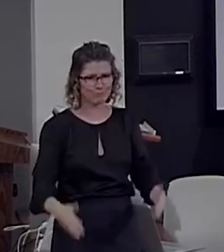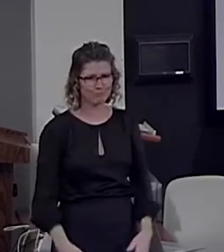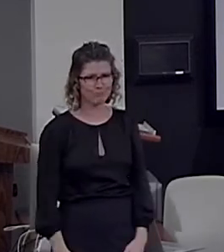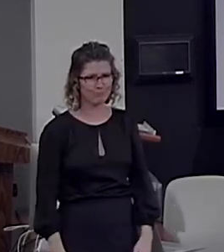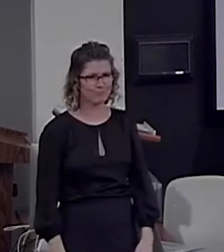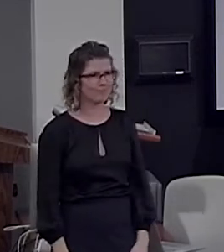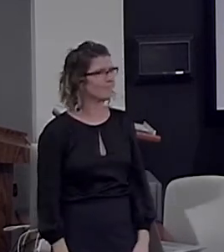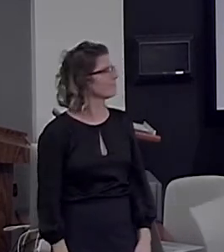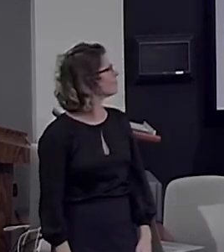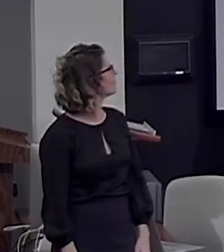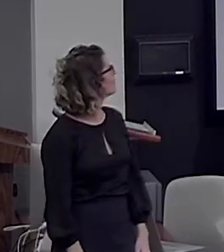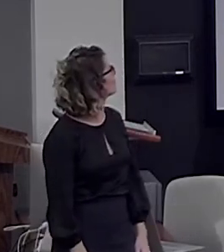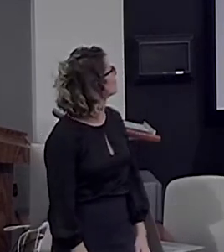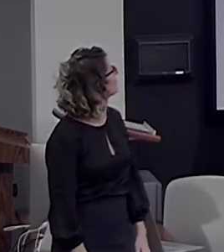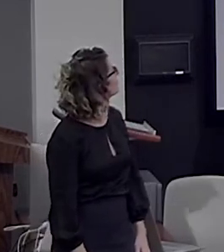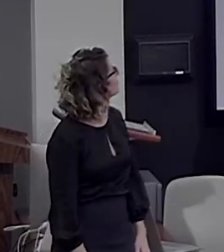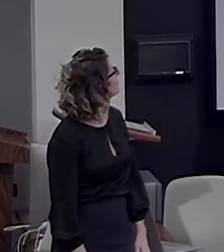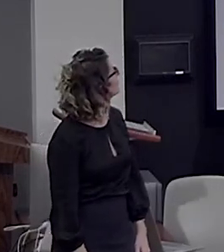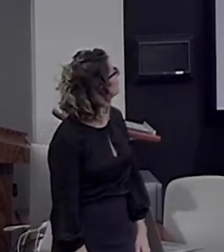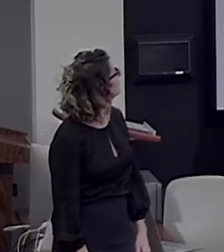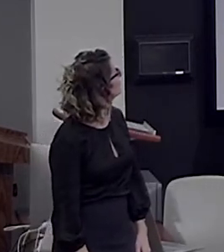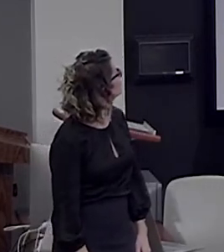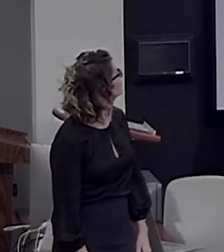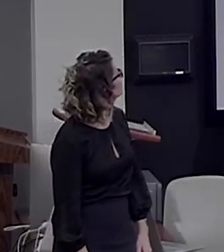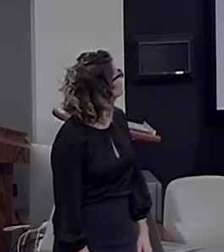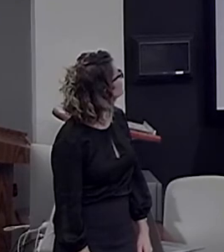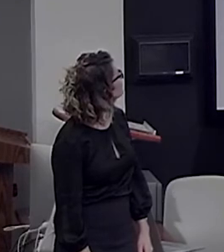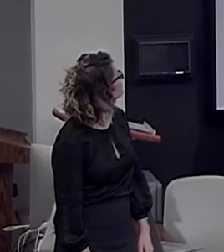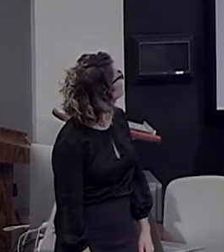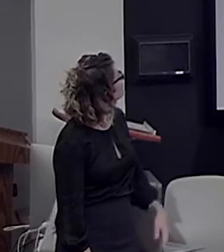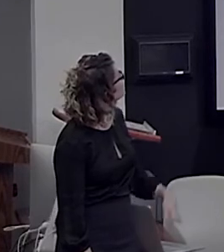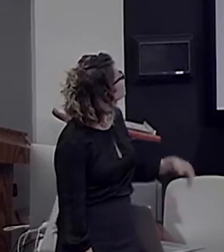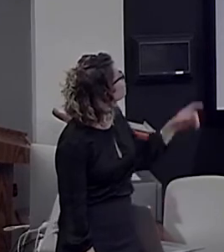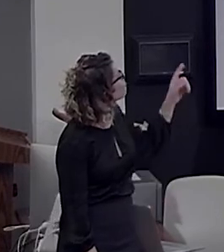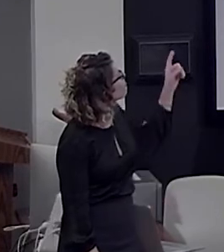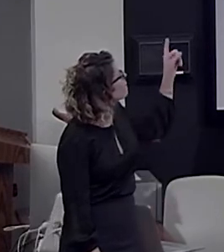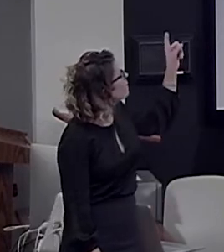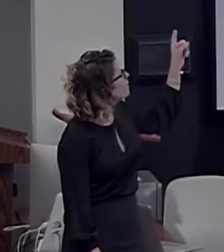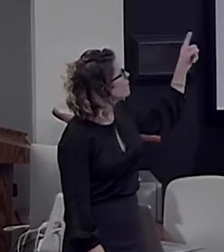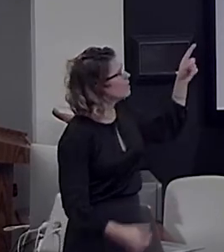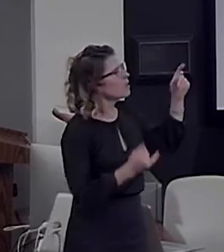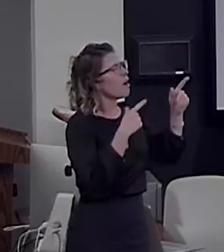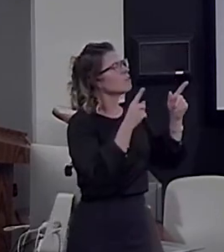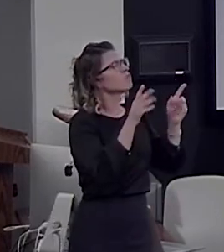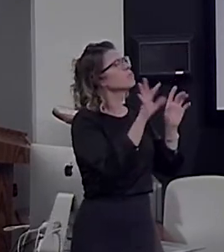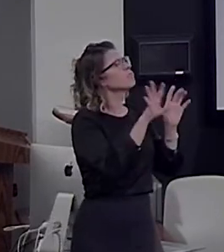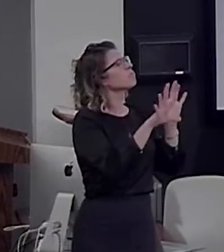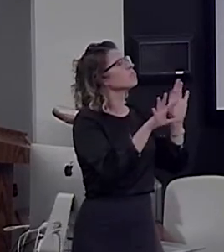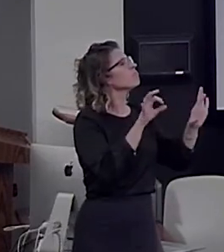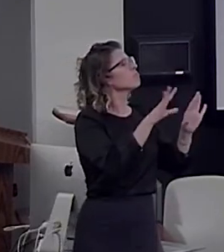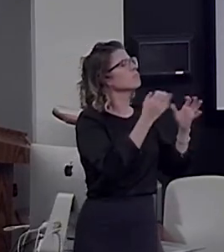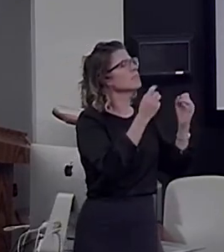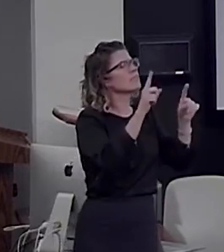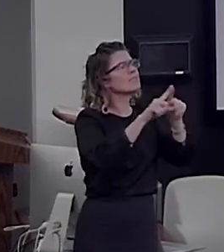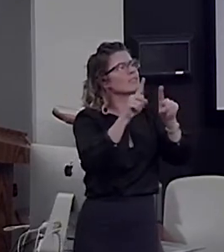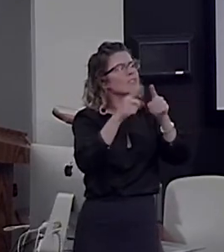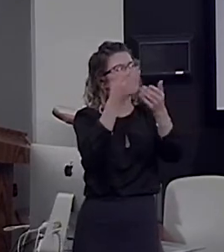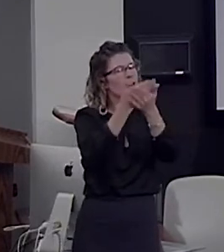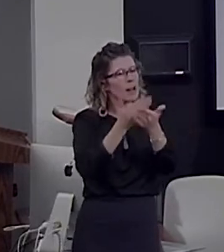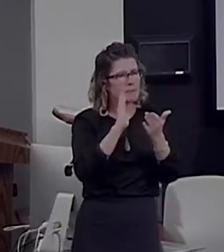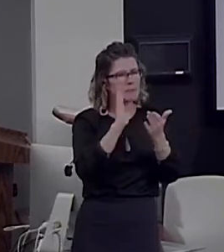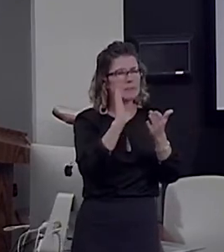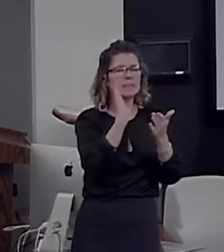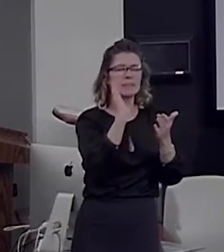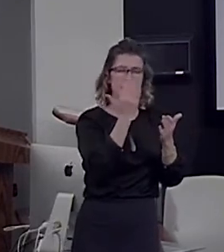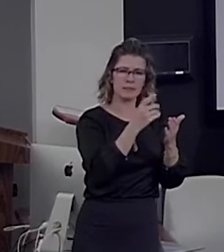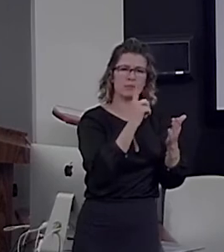So, I just wanted to show you that there are many converging pieces of evidence for this core network for the